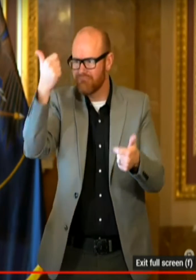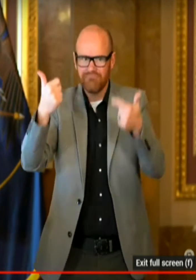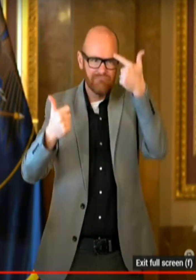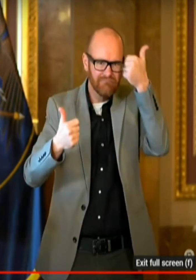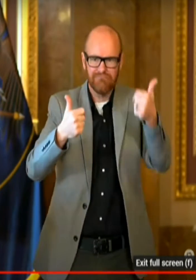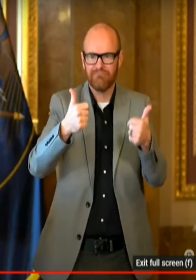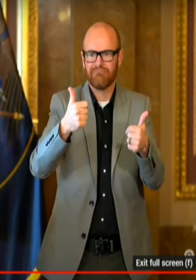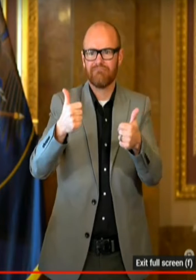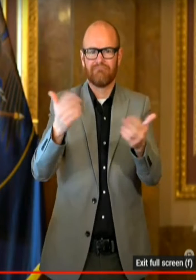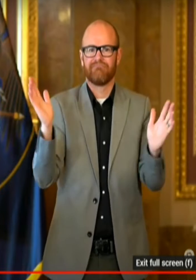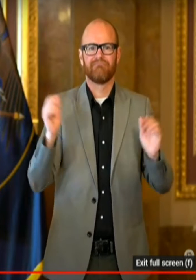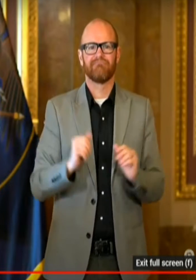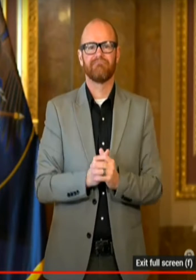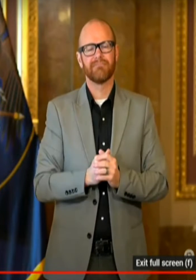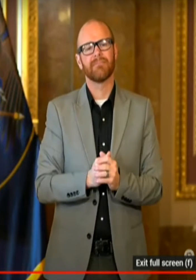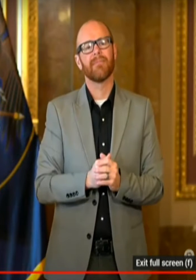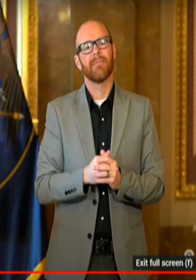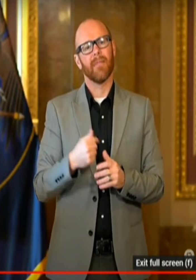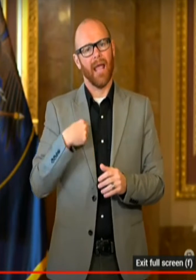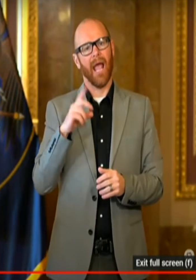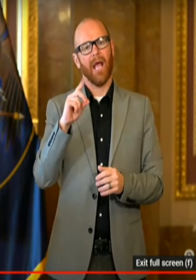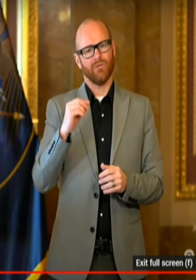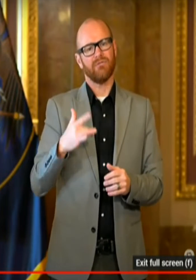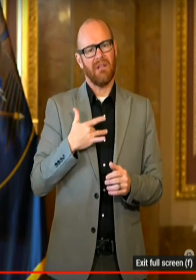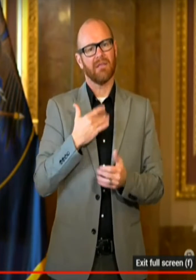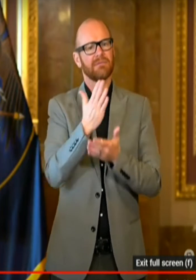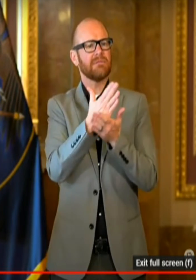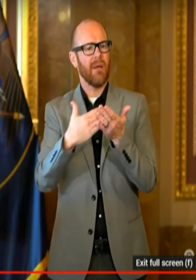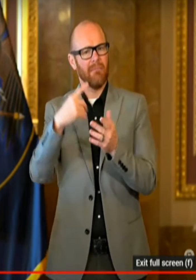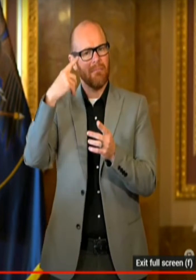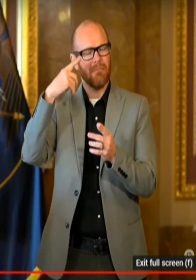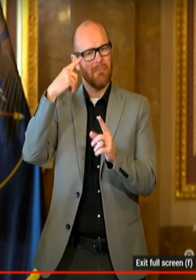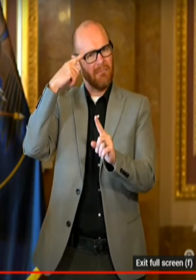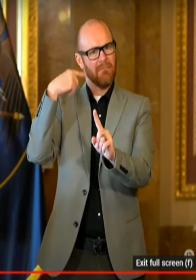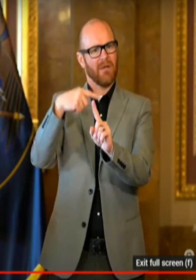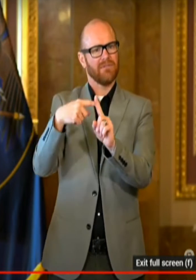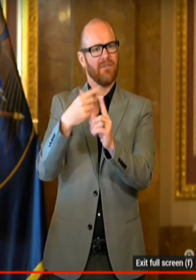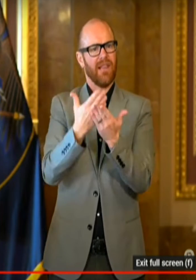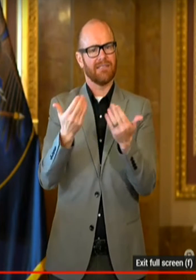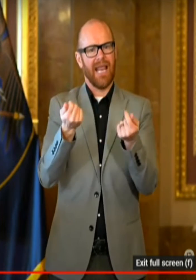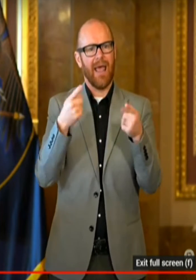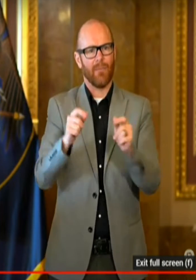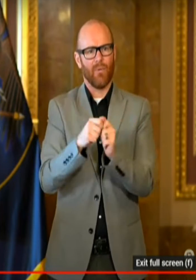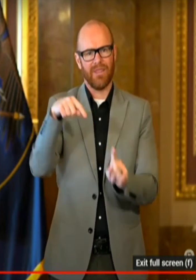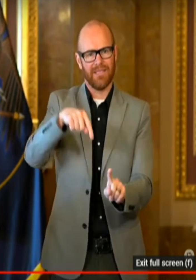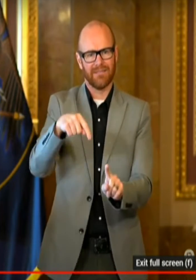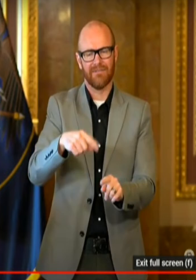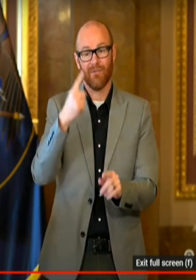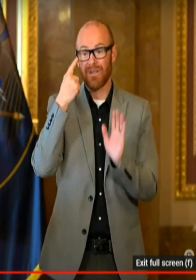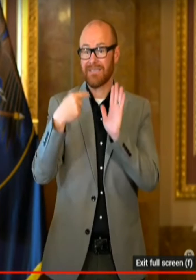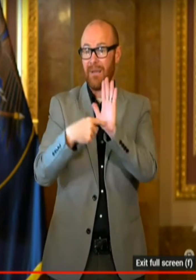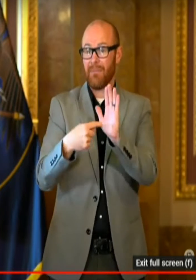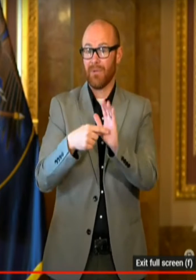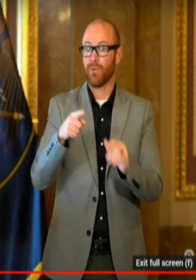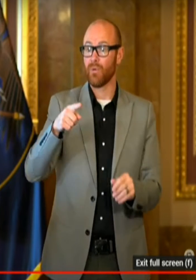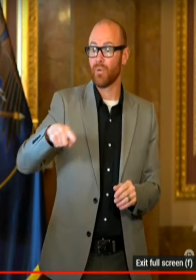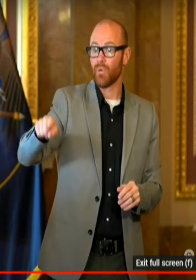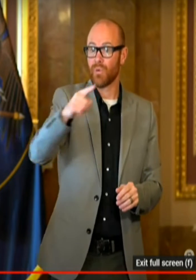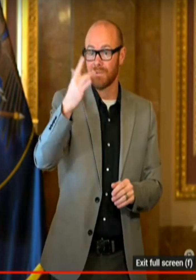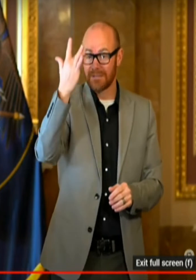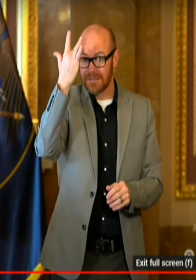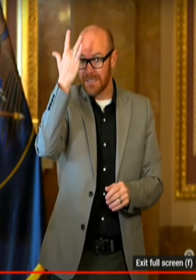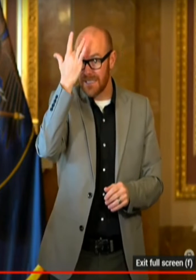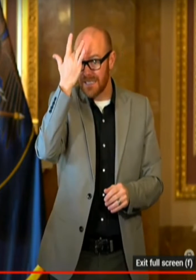hopefully there are some positive things that will come out of this. And that is if you are sick for any reason,